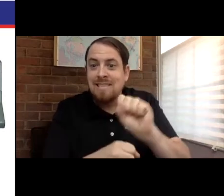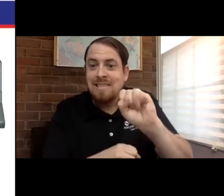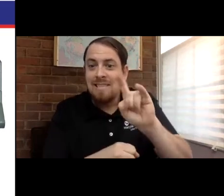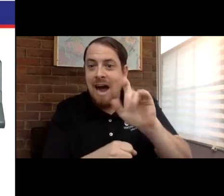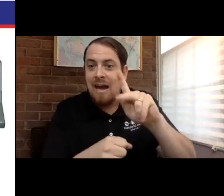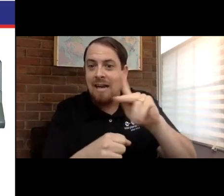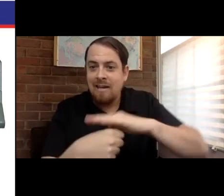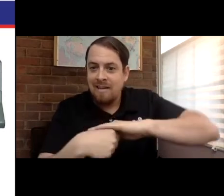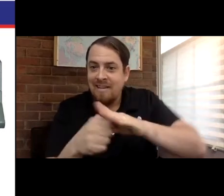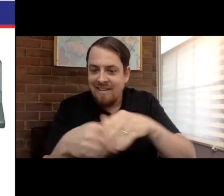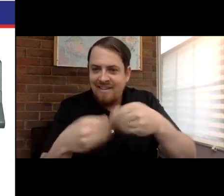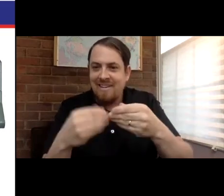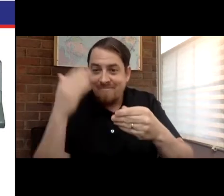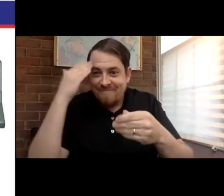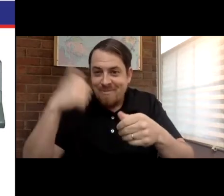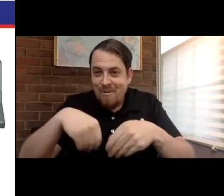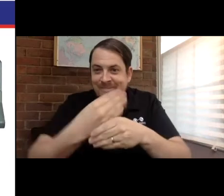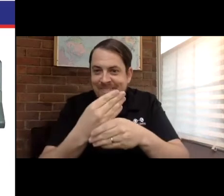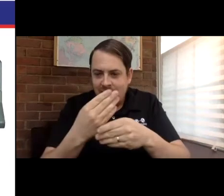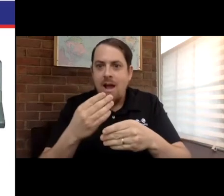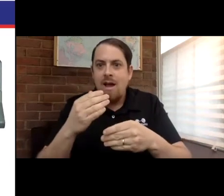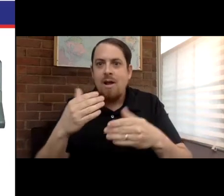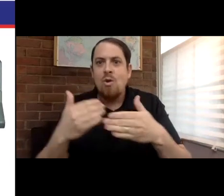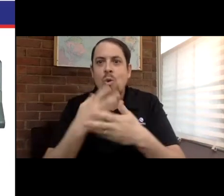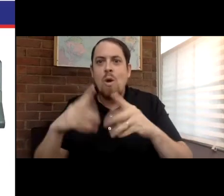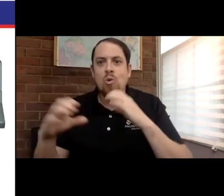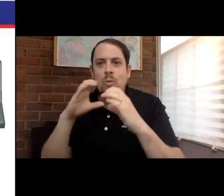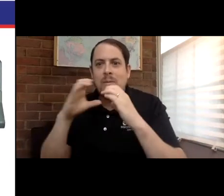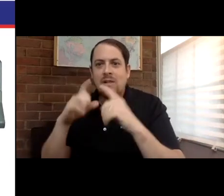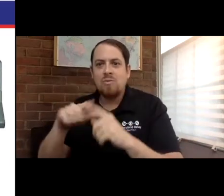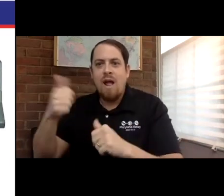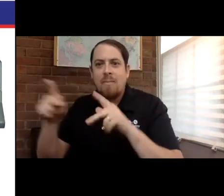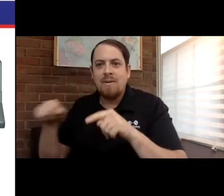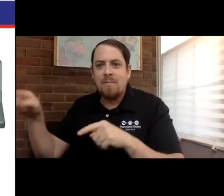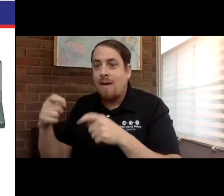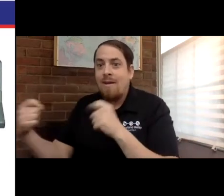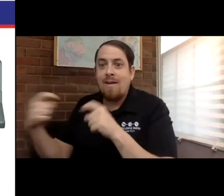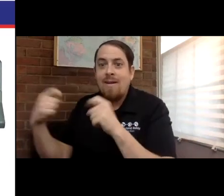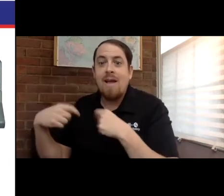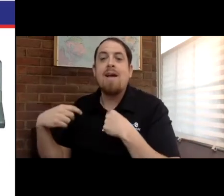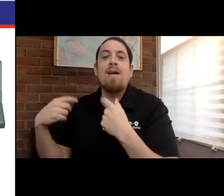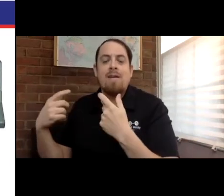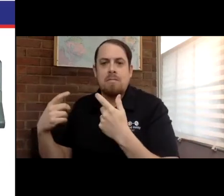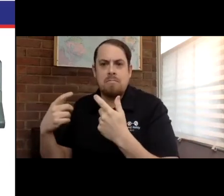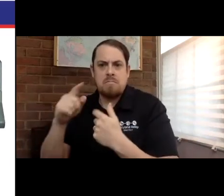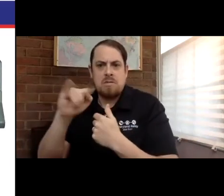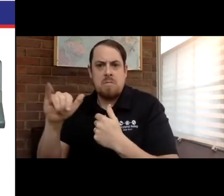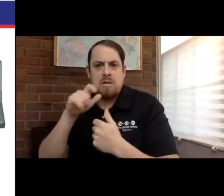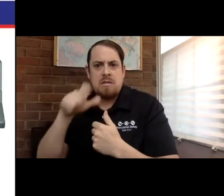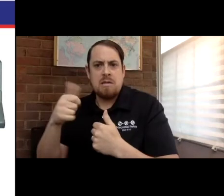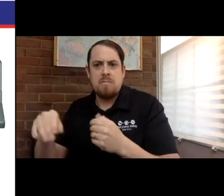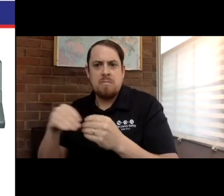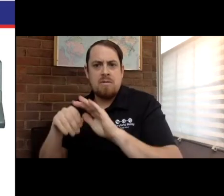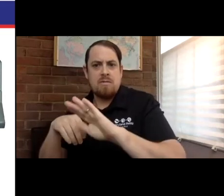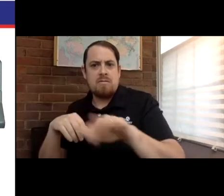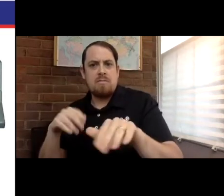technologies like Motorola, Sidekick, so forth and so on, I'm sure some of you remember Sidekicks, people were able to